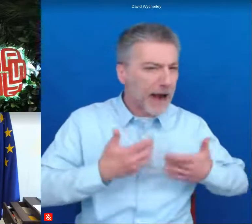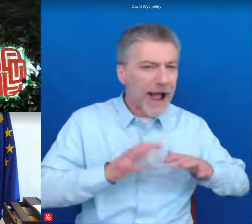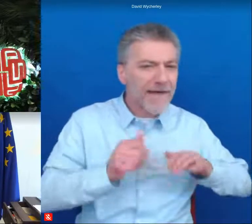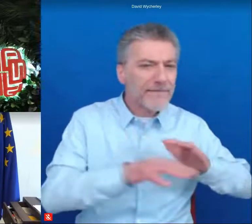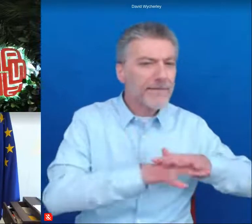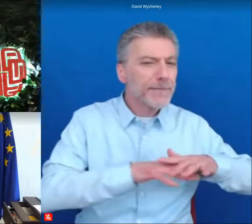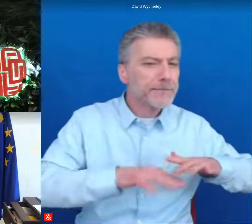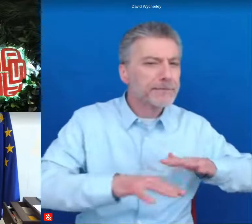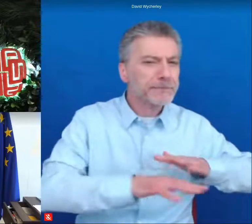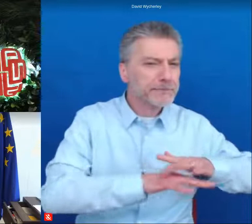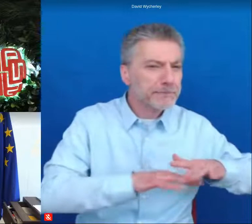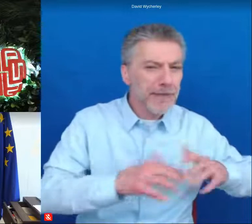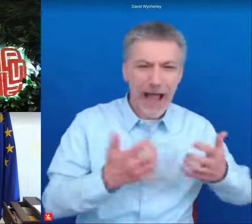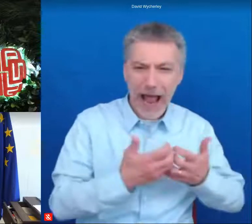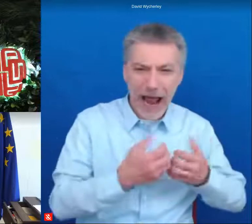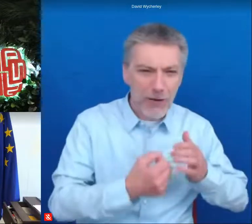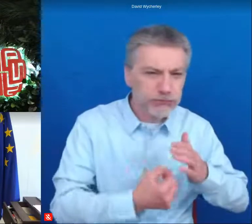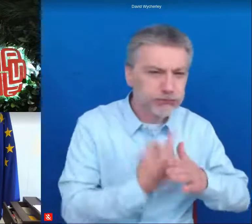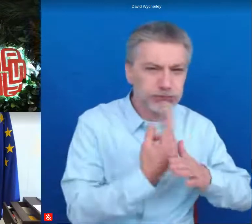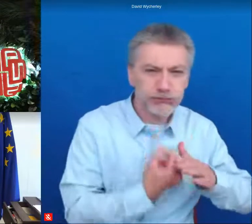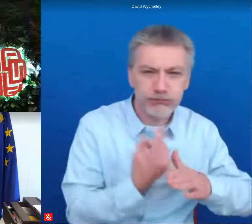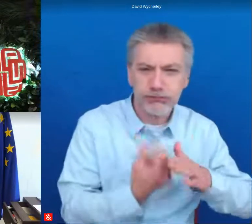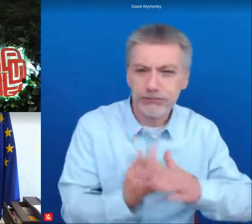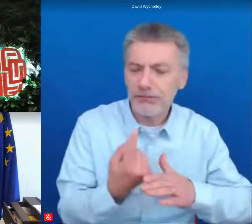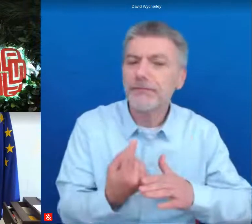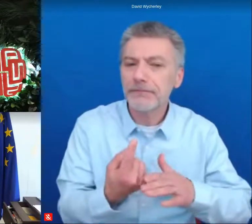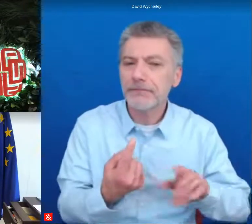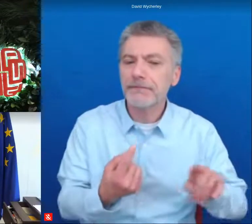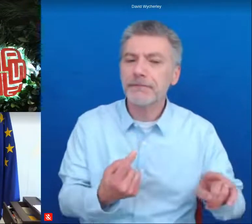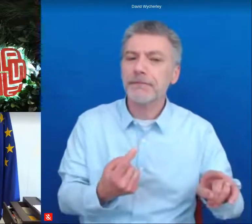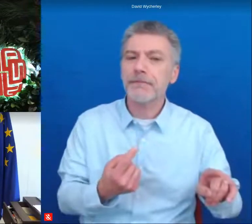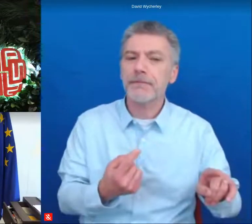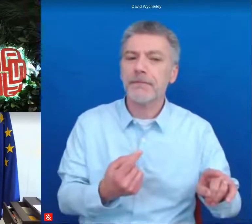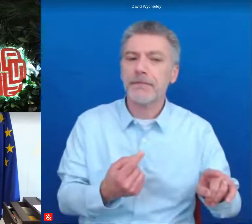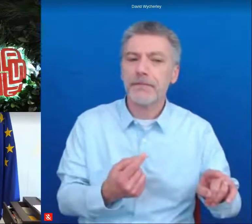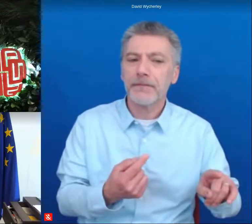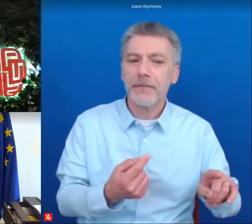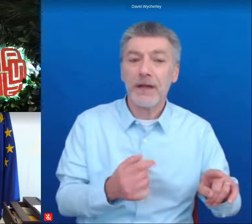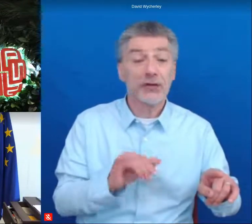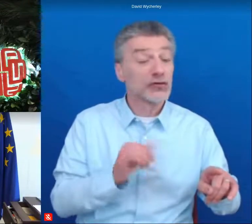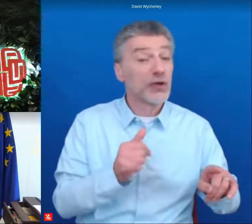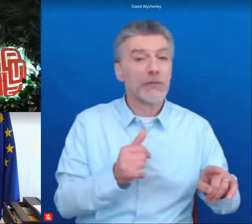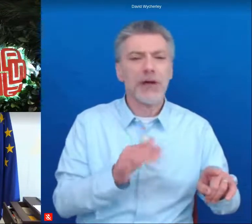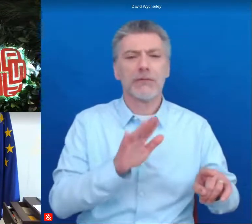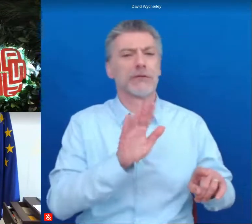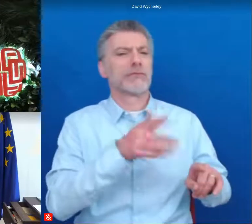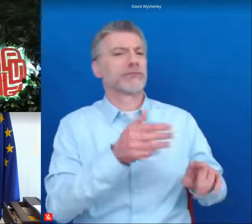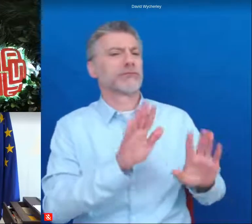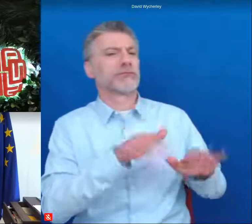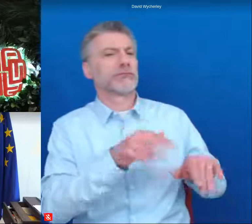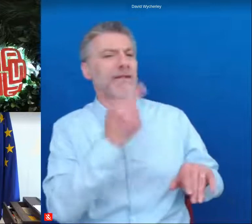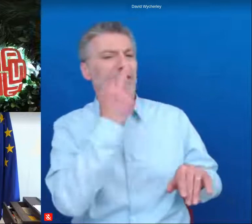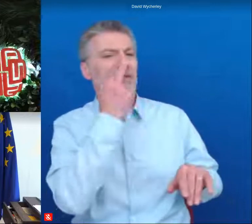box sometimes for those that offer easy but fake solutions to what are very complex